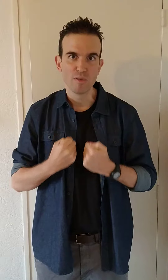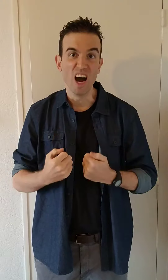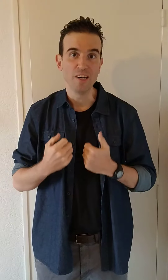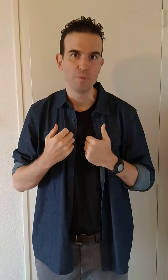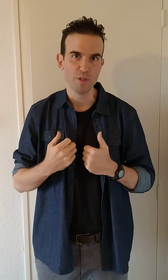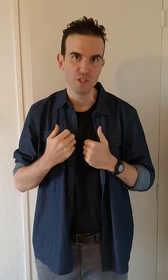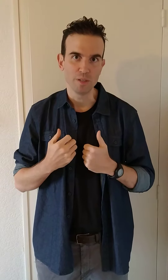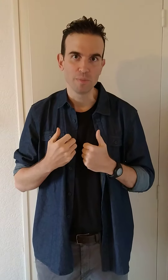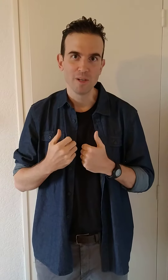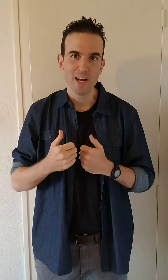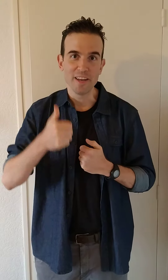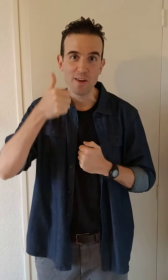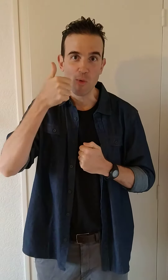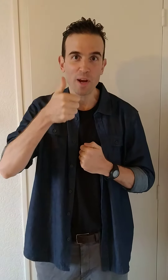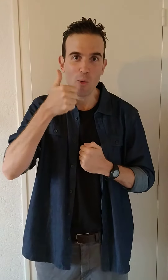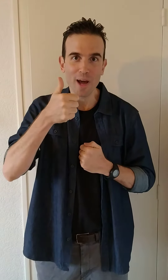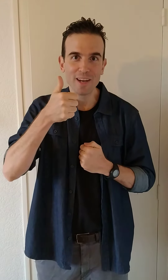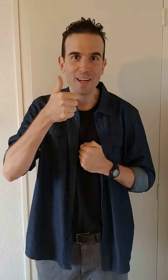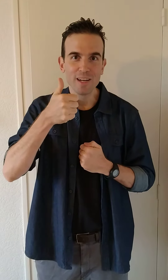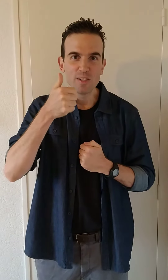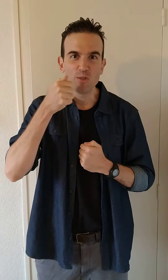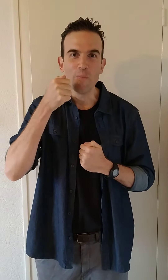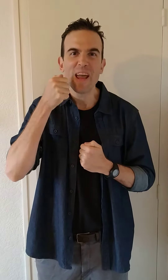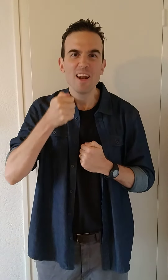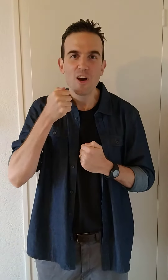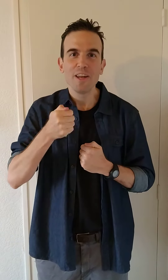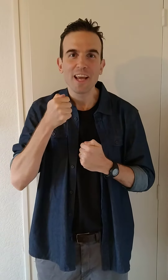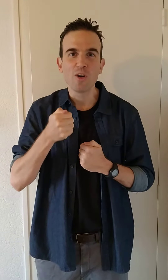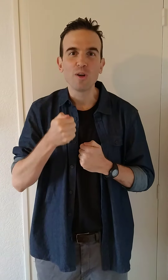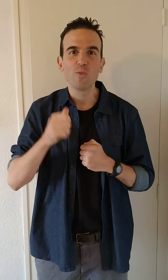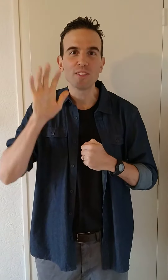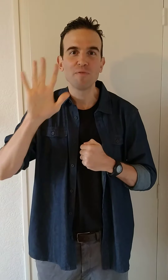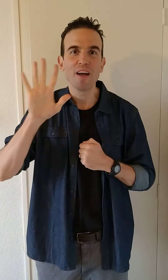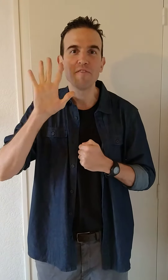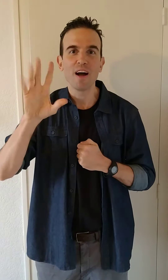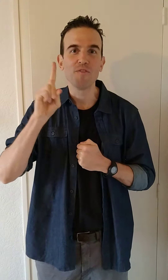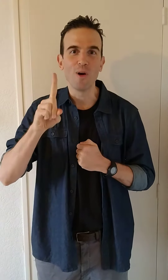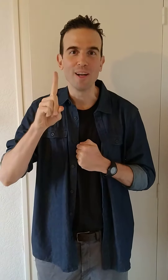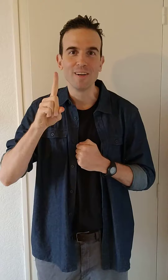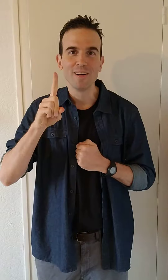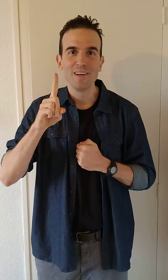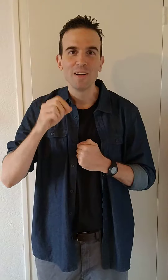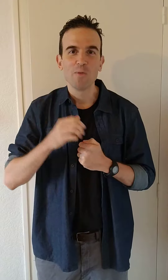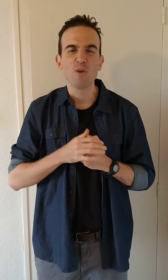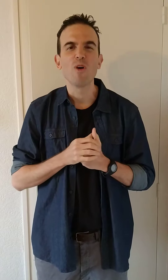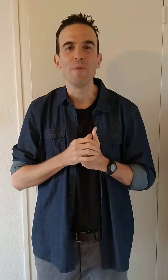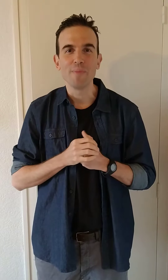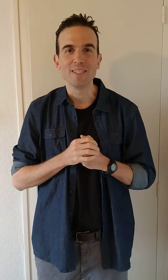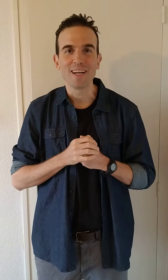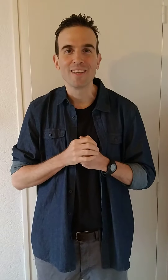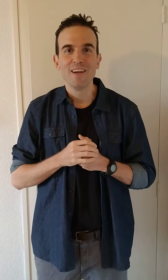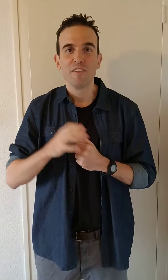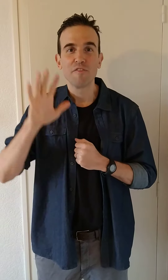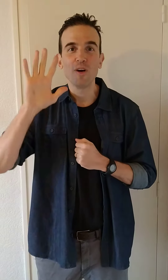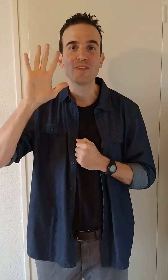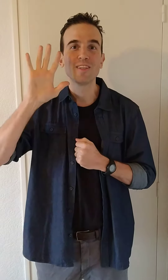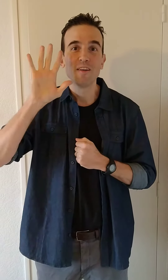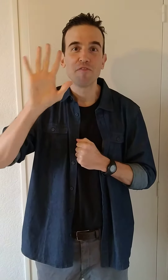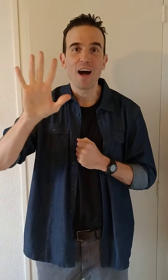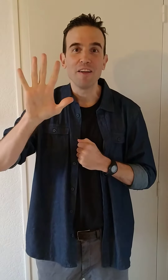for entrepreneurship. And in week one, the main learning I got was 5-5-1. What do I mean by that? First, 5